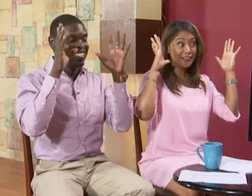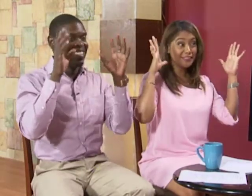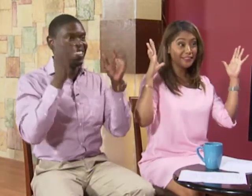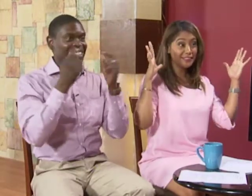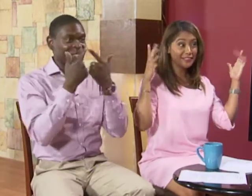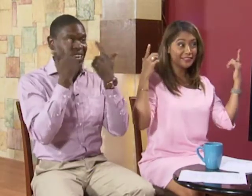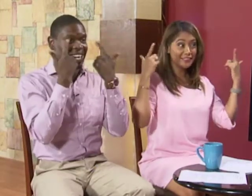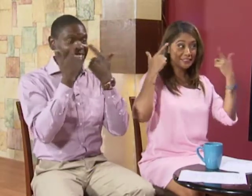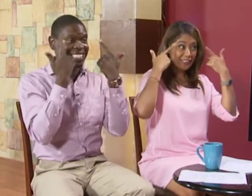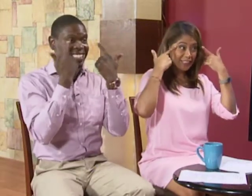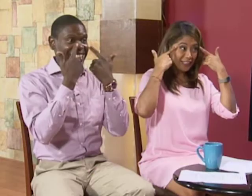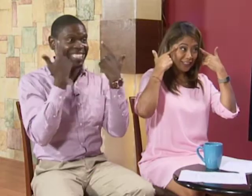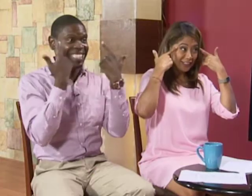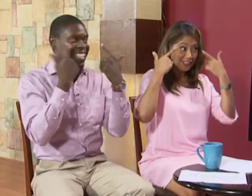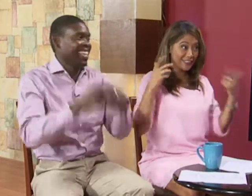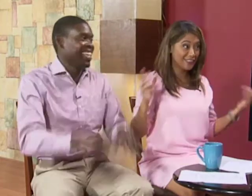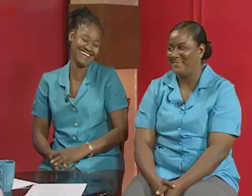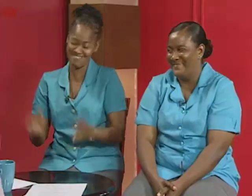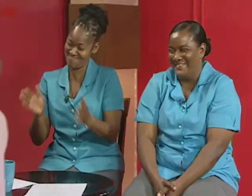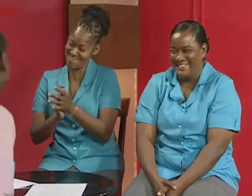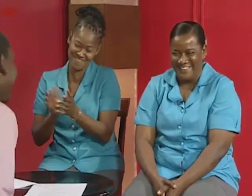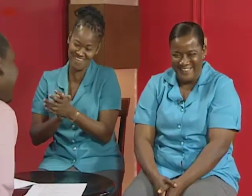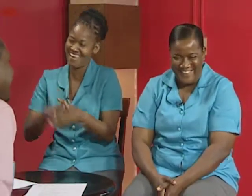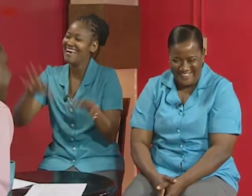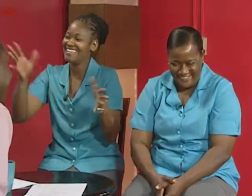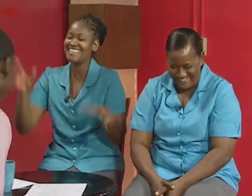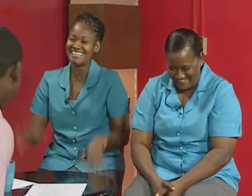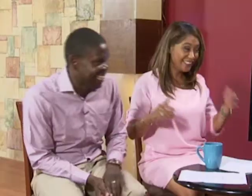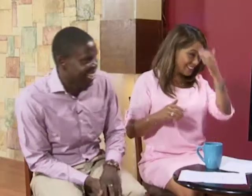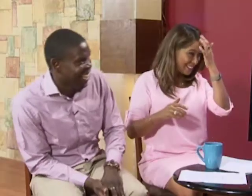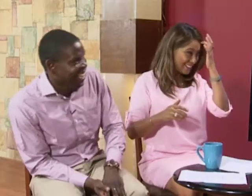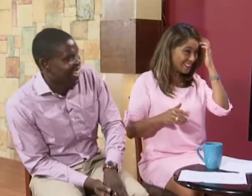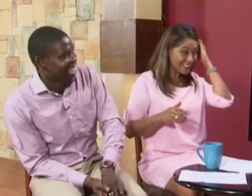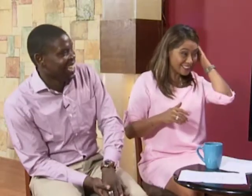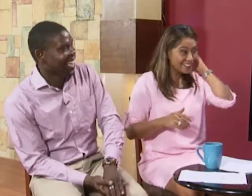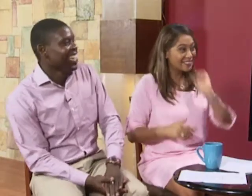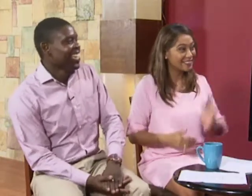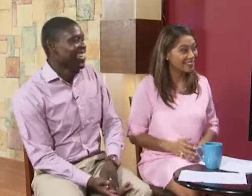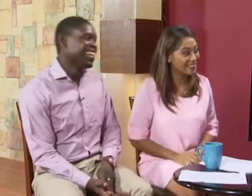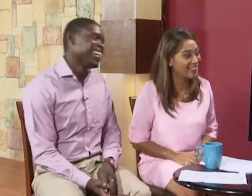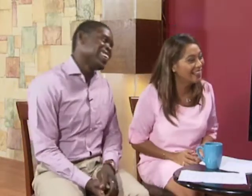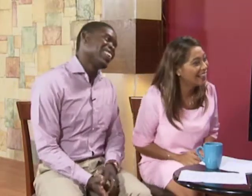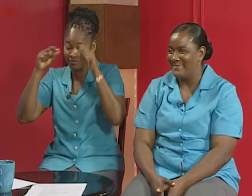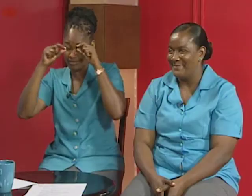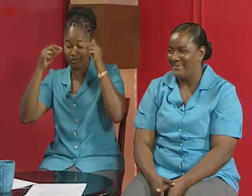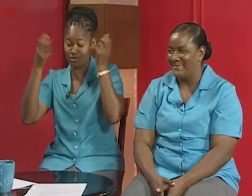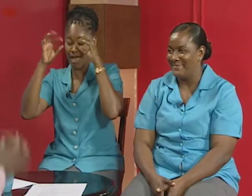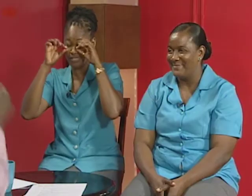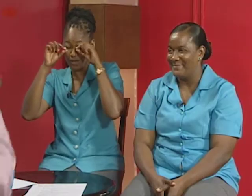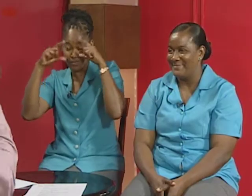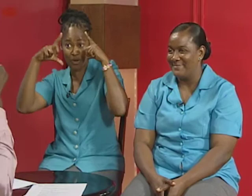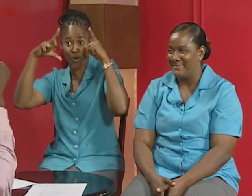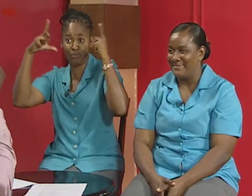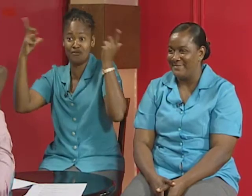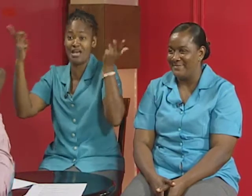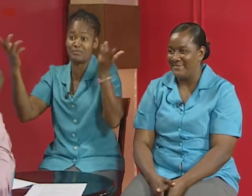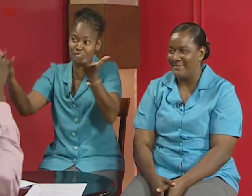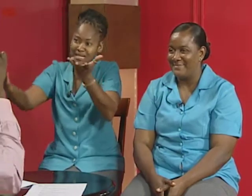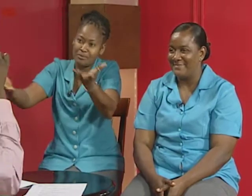your eyes you're just welcome and open your eyes but a little bit